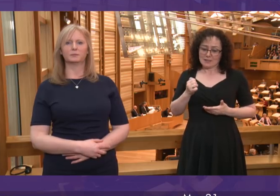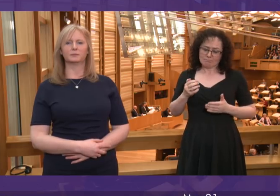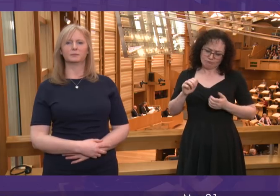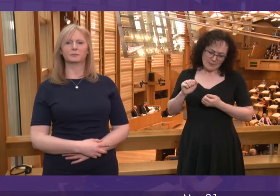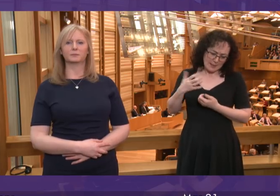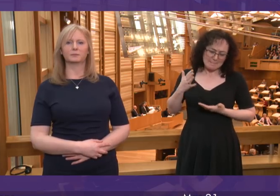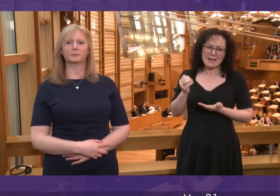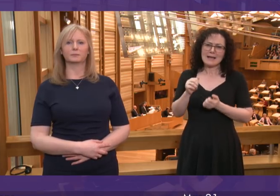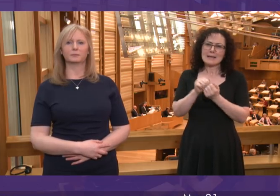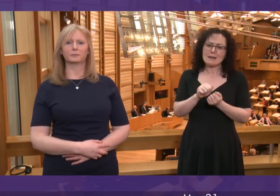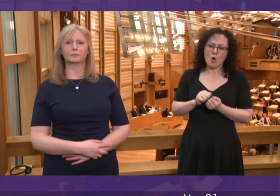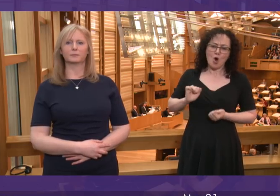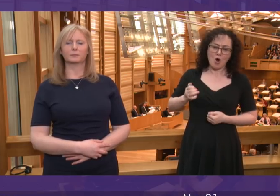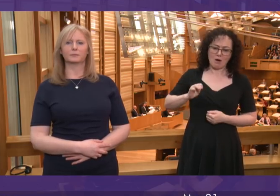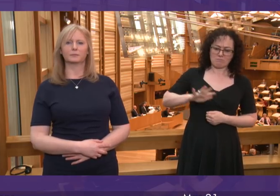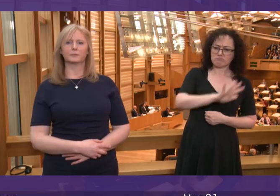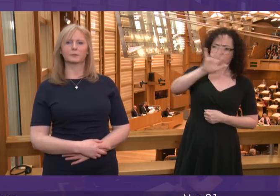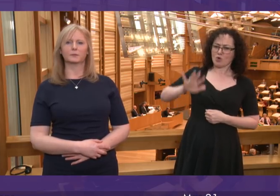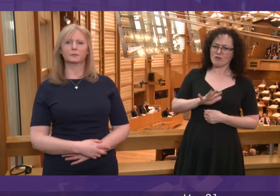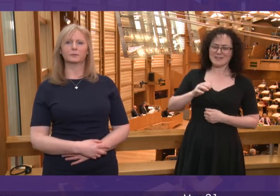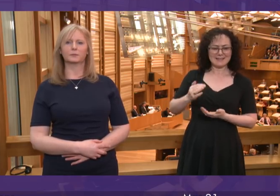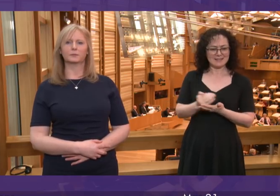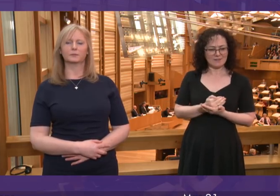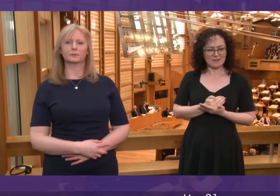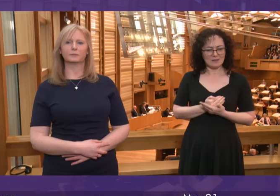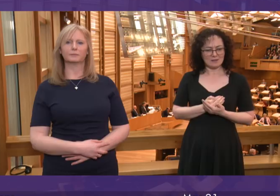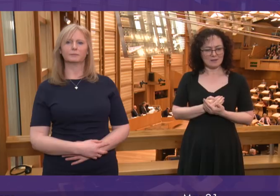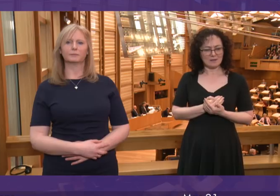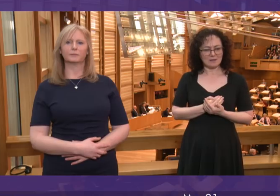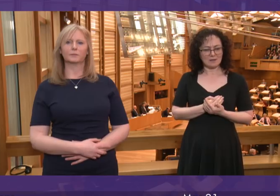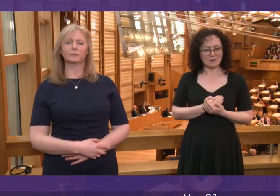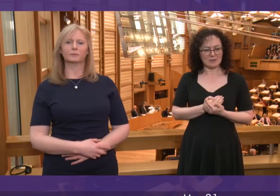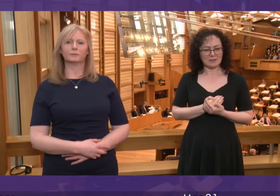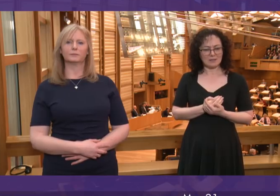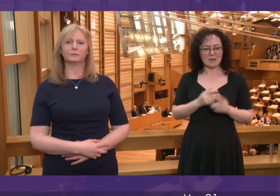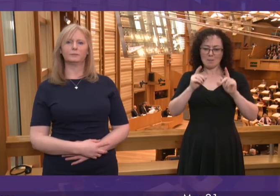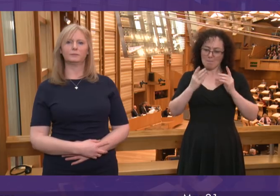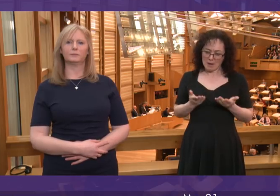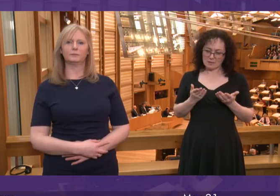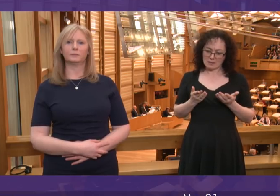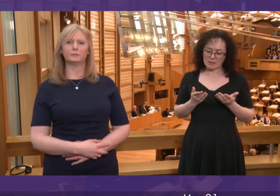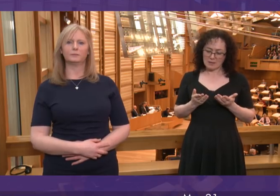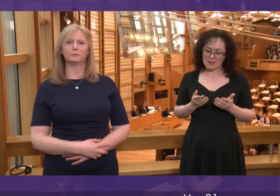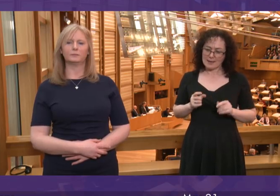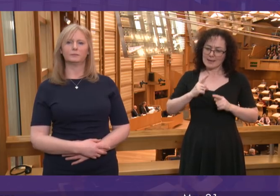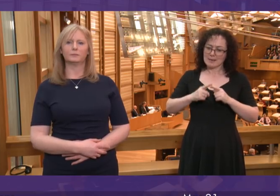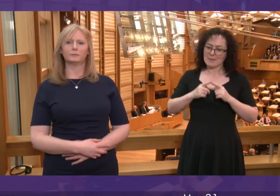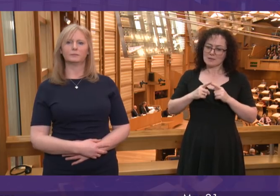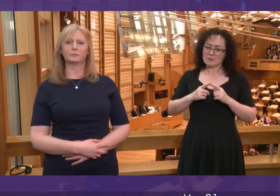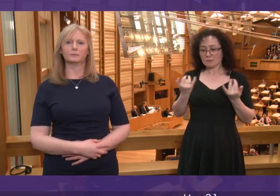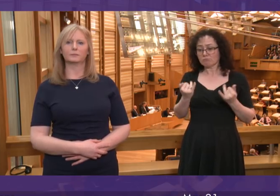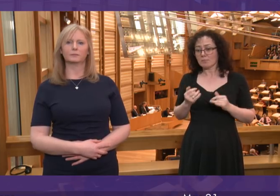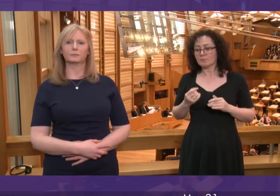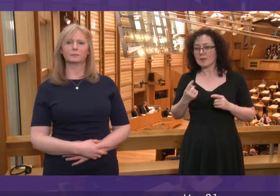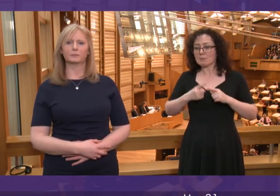cavalier choices of this Prime Minister, emergency measures under Operation Yellowhammer have been triggered.